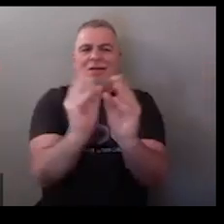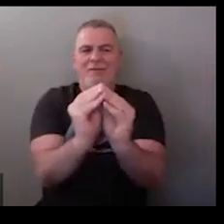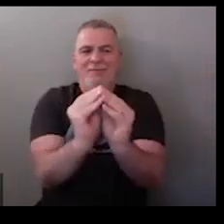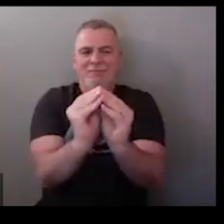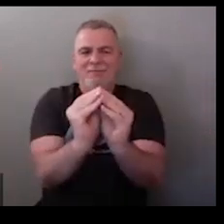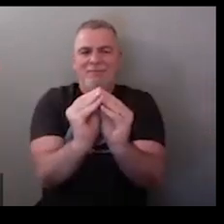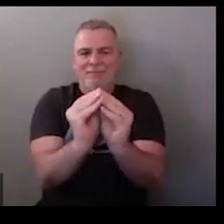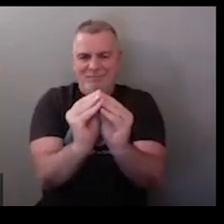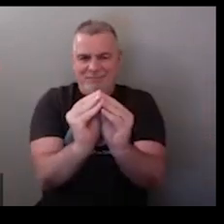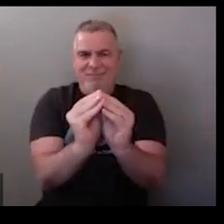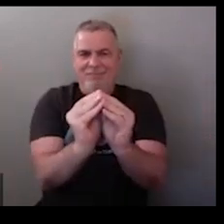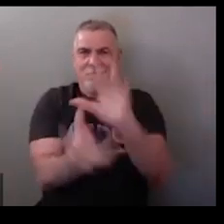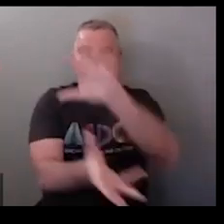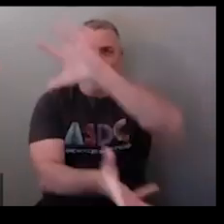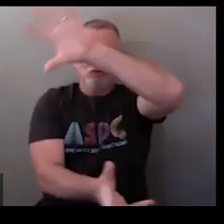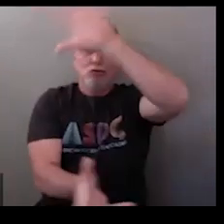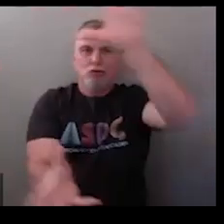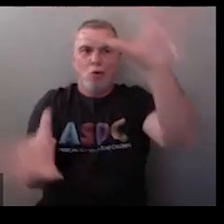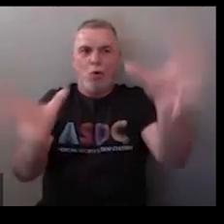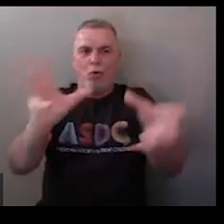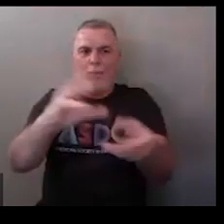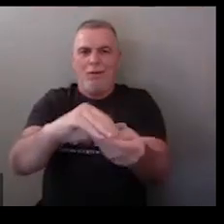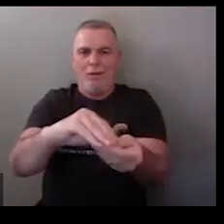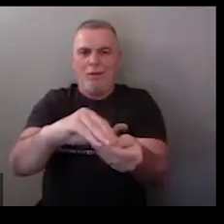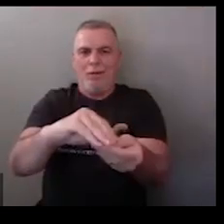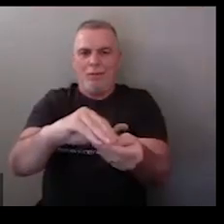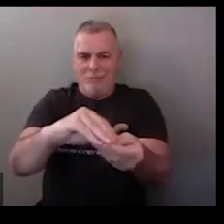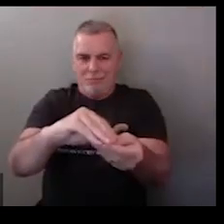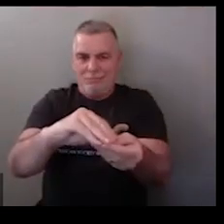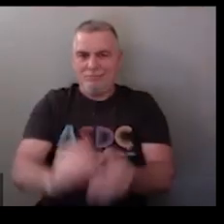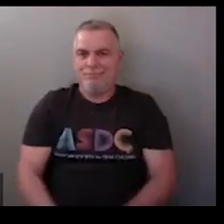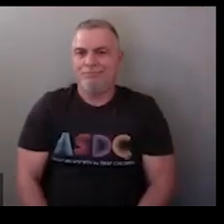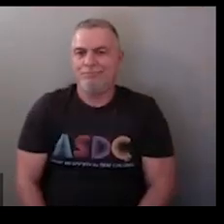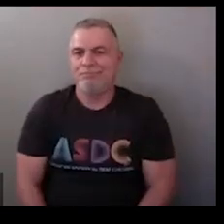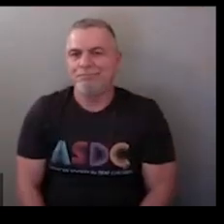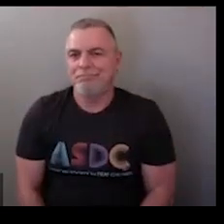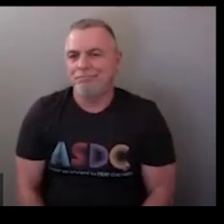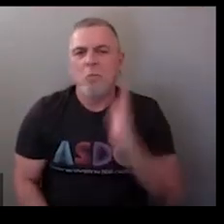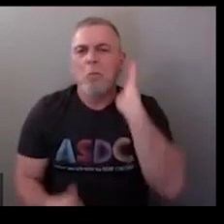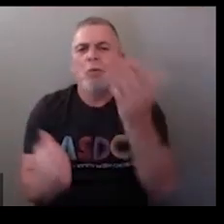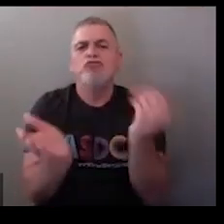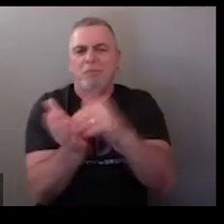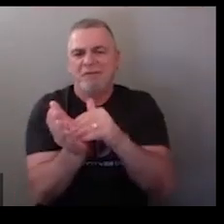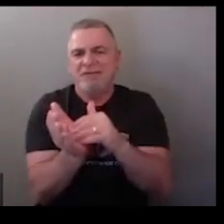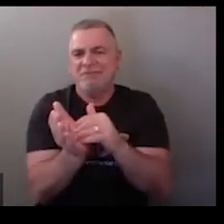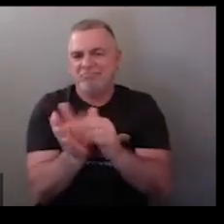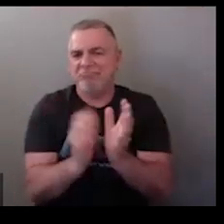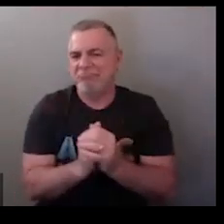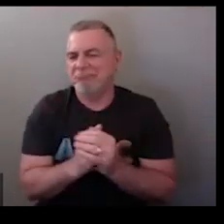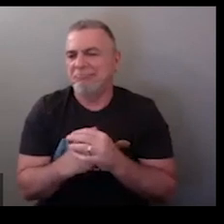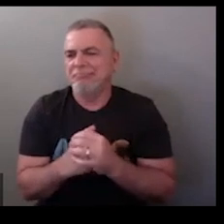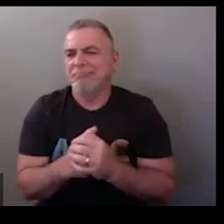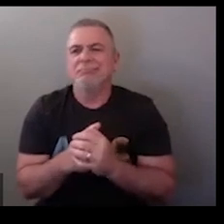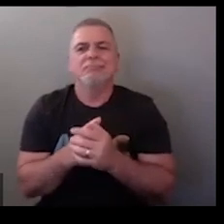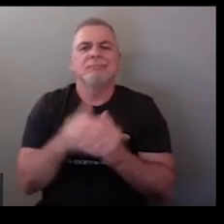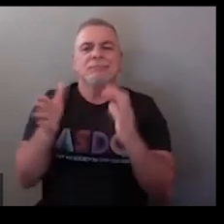adding so either top or down total has kind of a twisting hand shape that goes with it and we'll review these